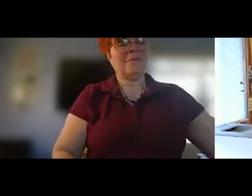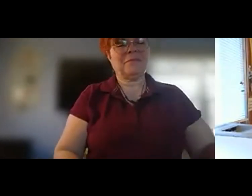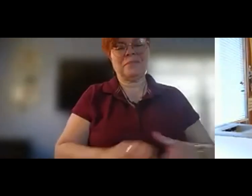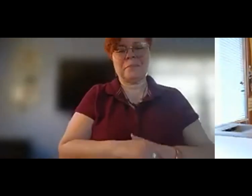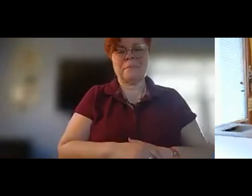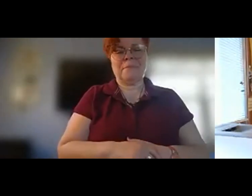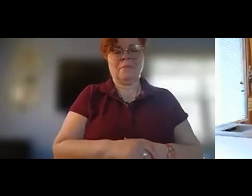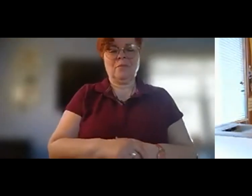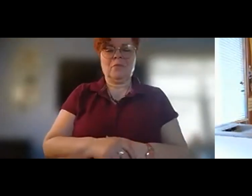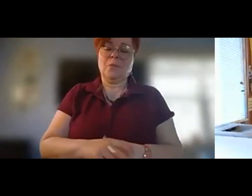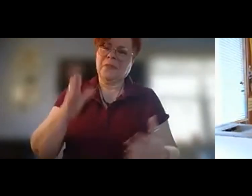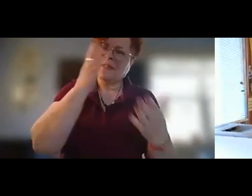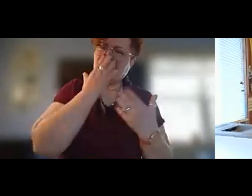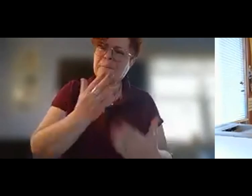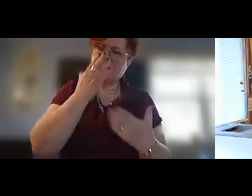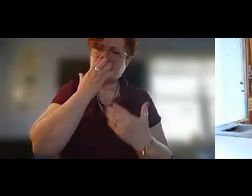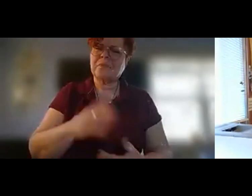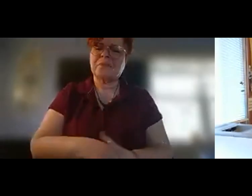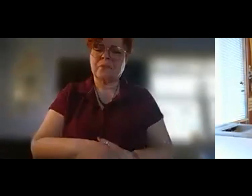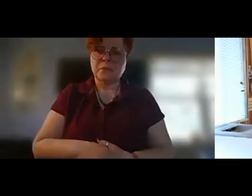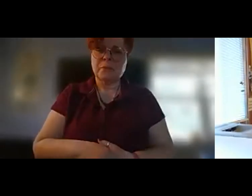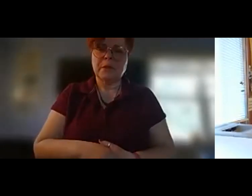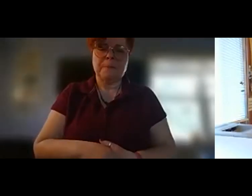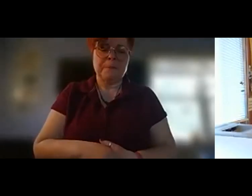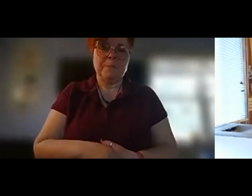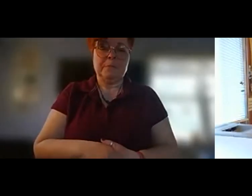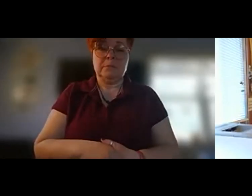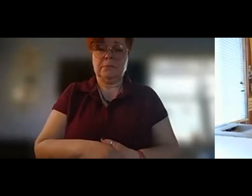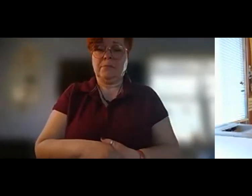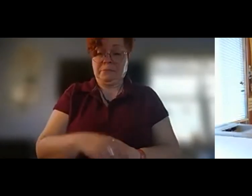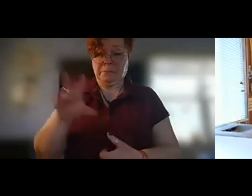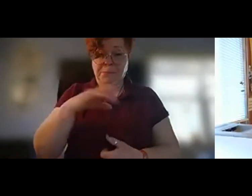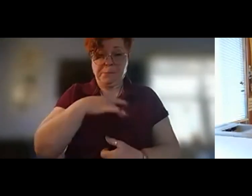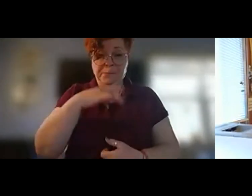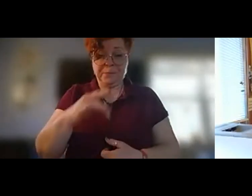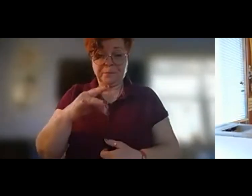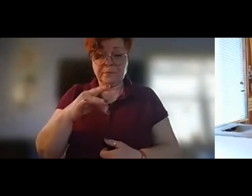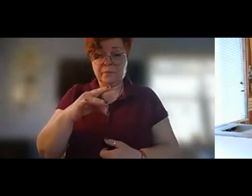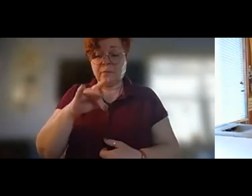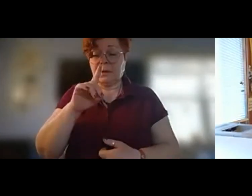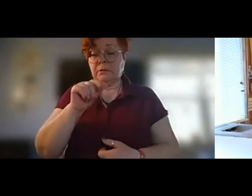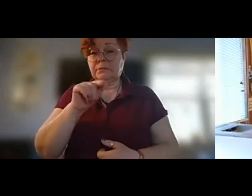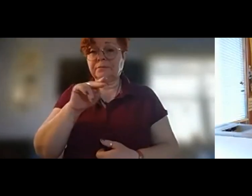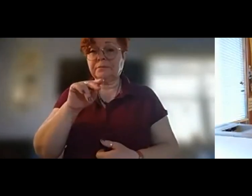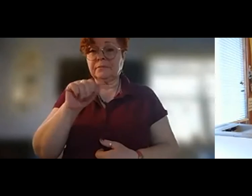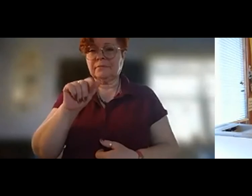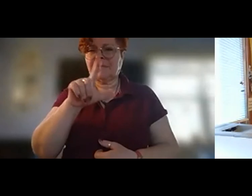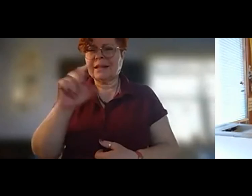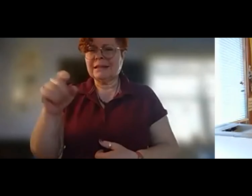thank you um would is there would you like diana lee to say anything at this point or marie uh